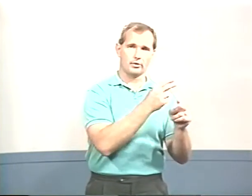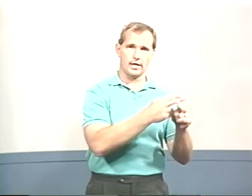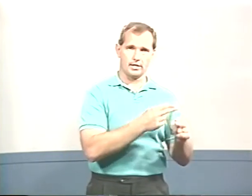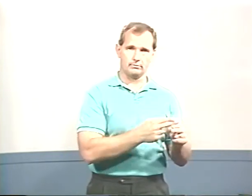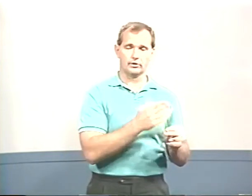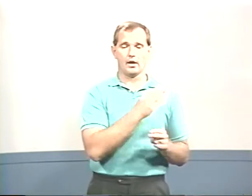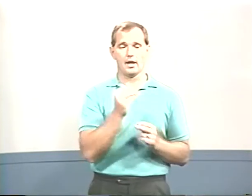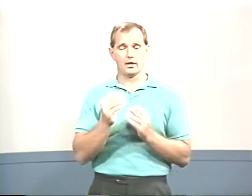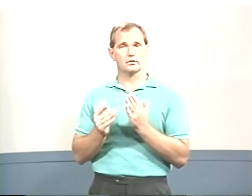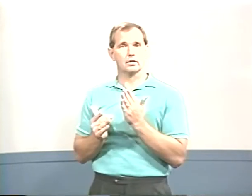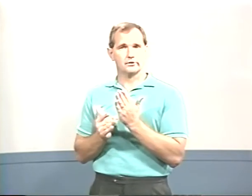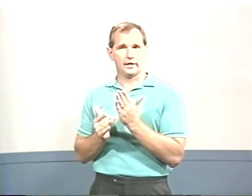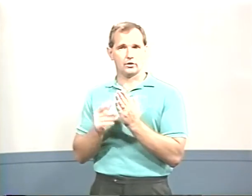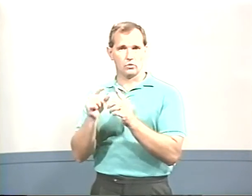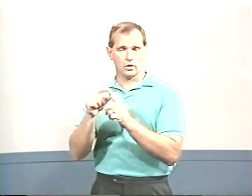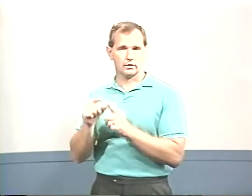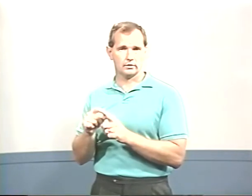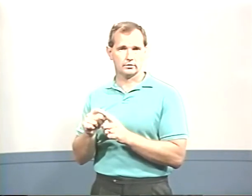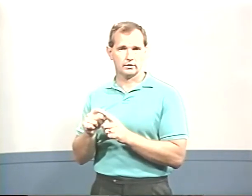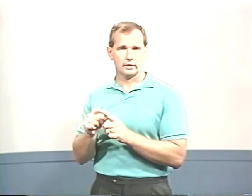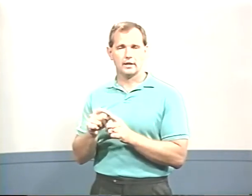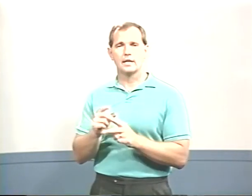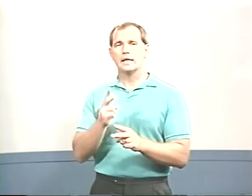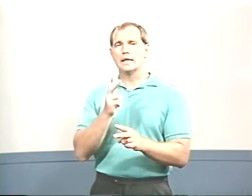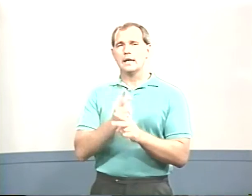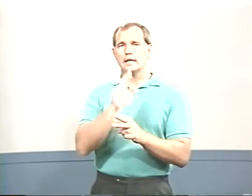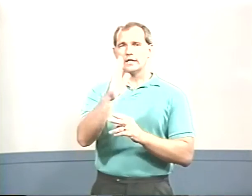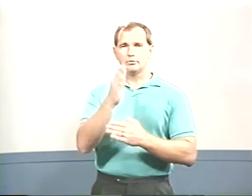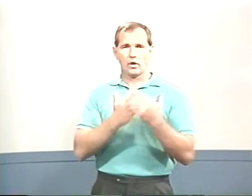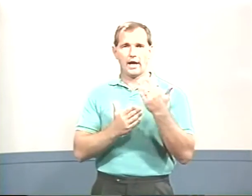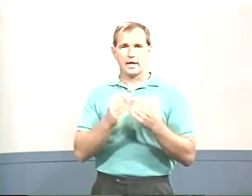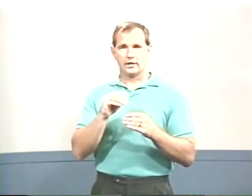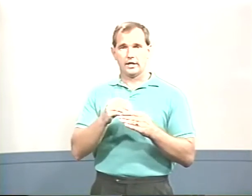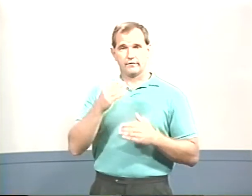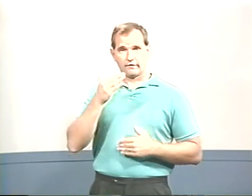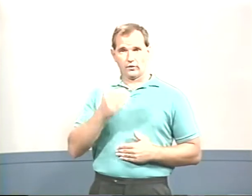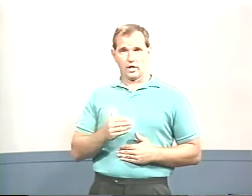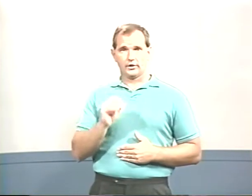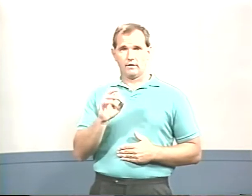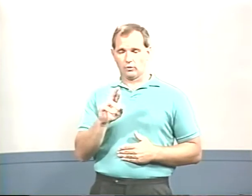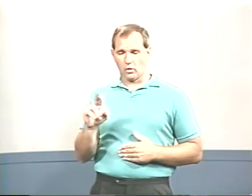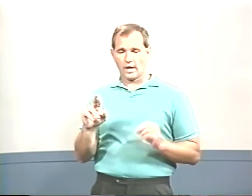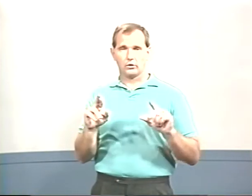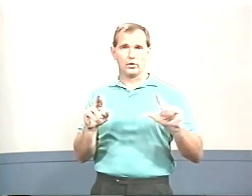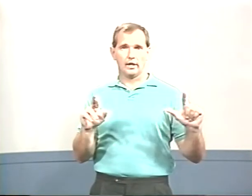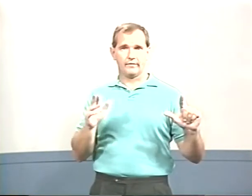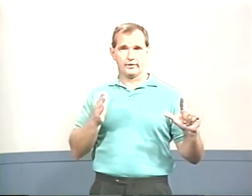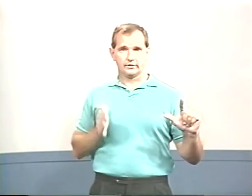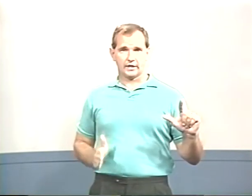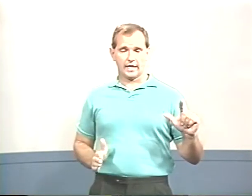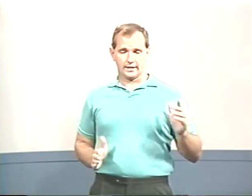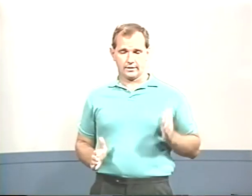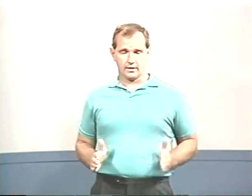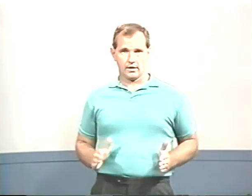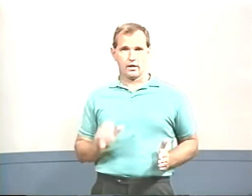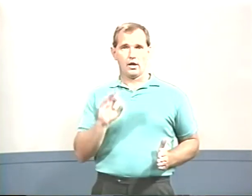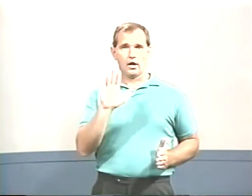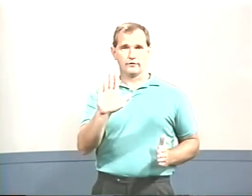names and technical words. Keep your hand in front of the right or left side of your